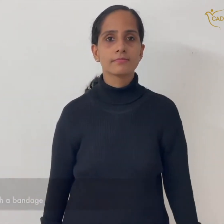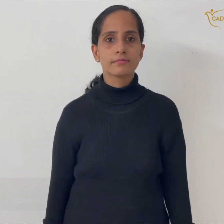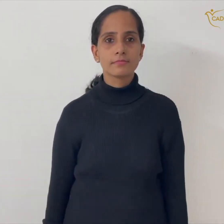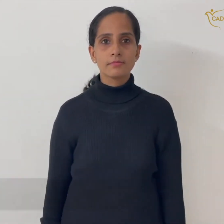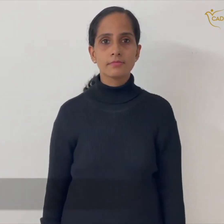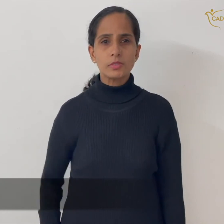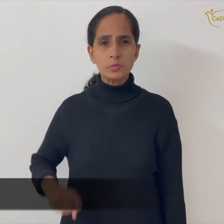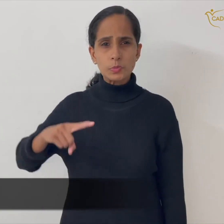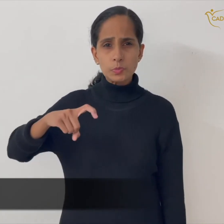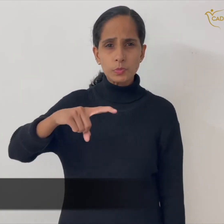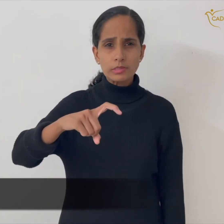vaccination